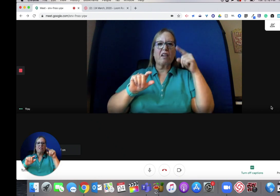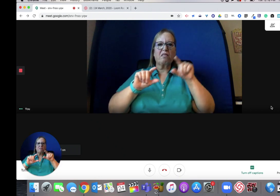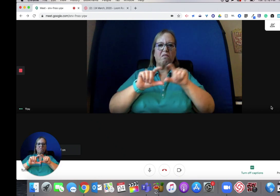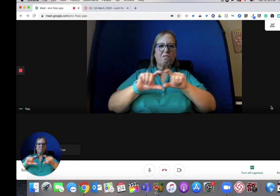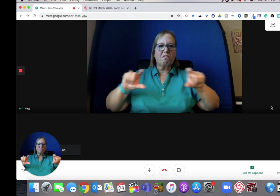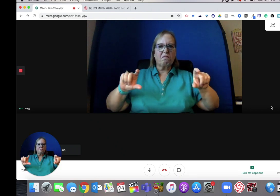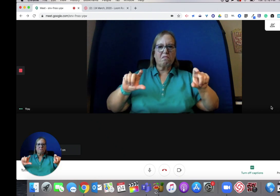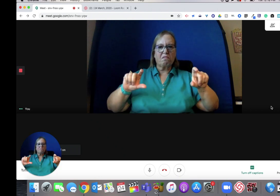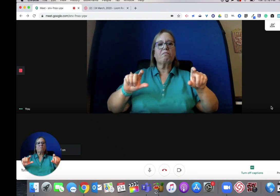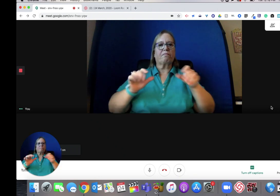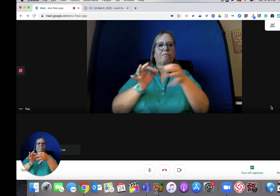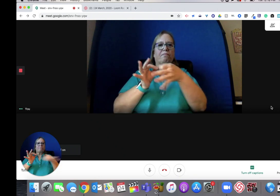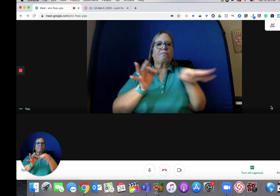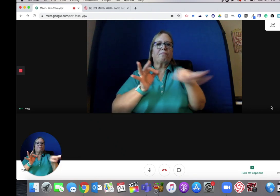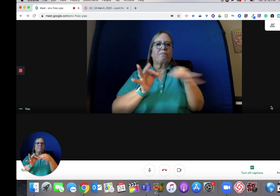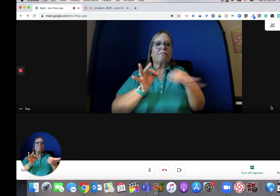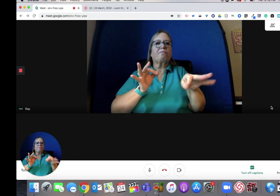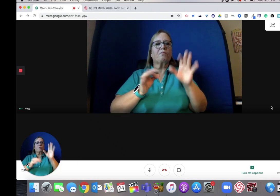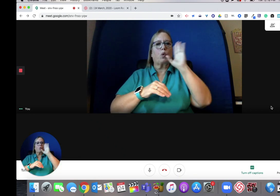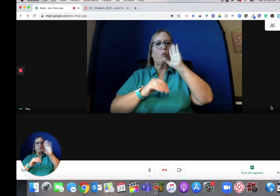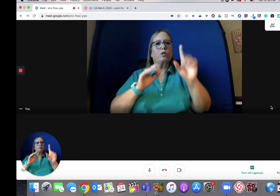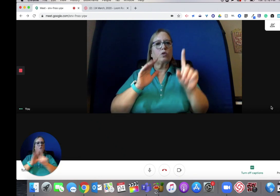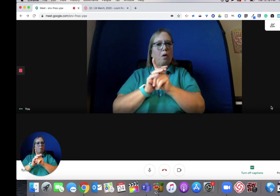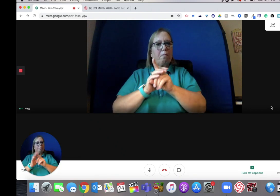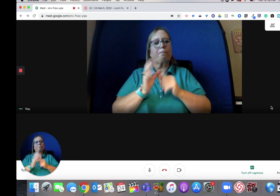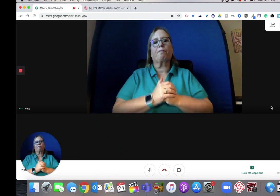And you see the black box now on the bottom for the captions to show up in.